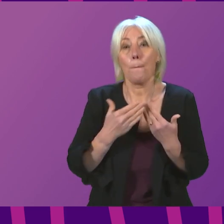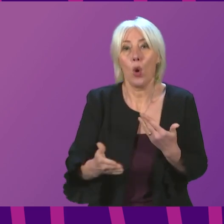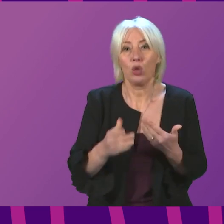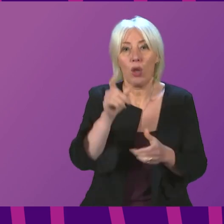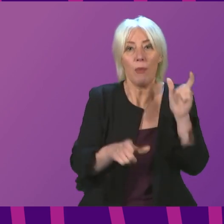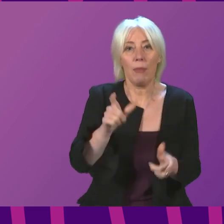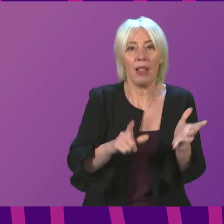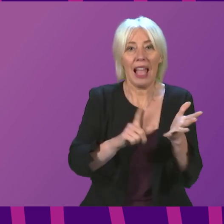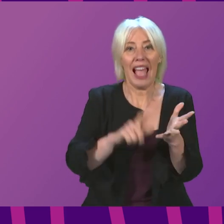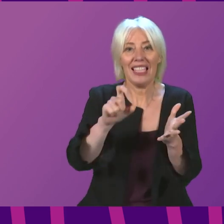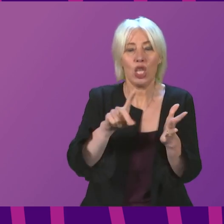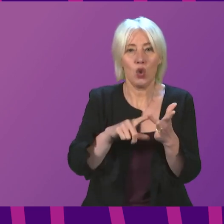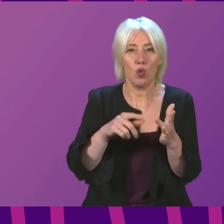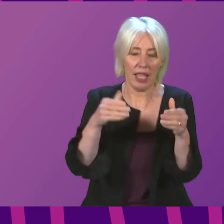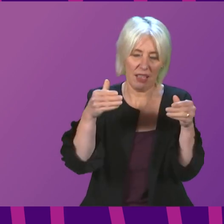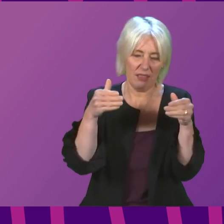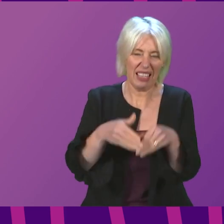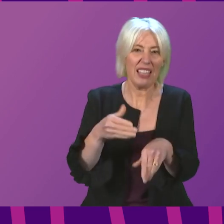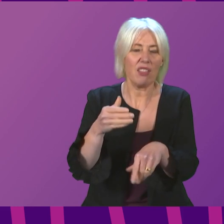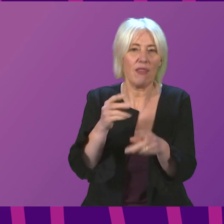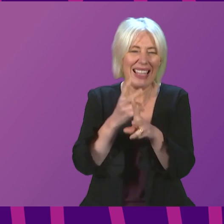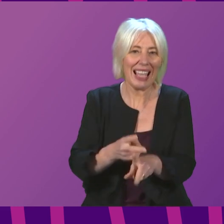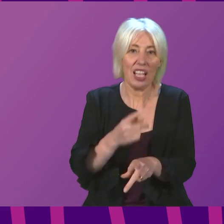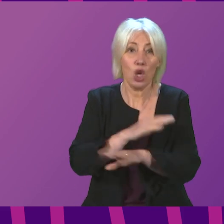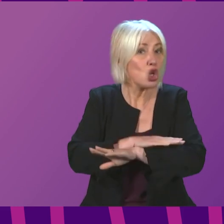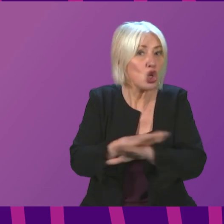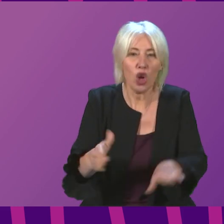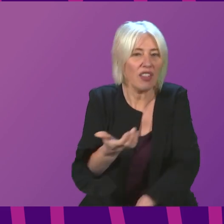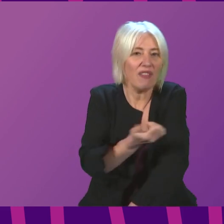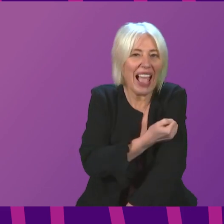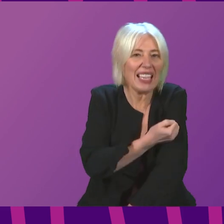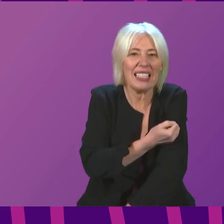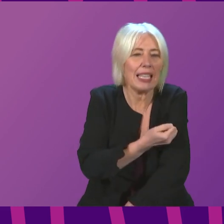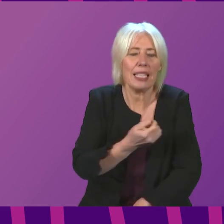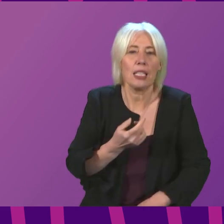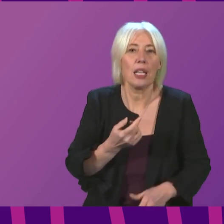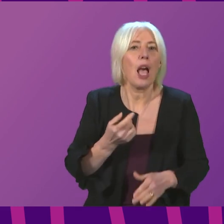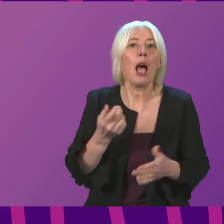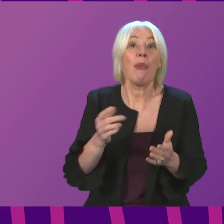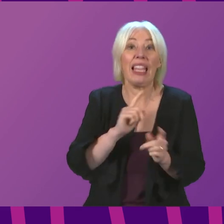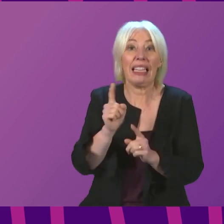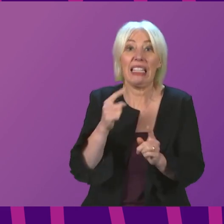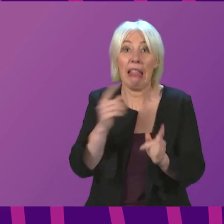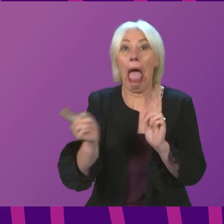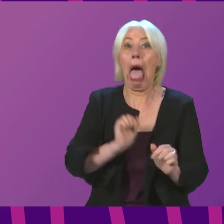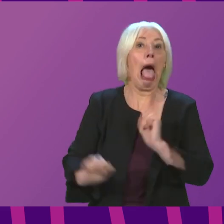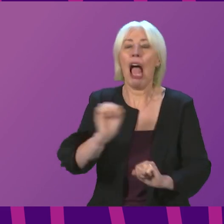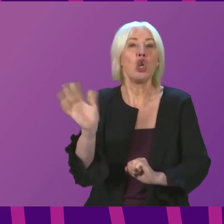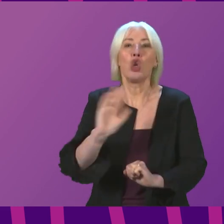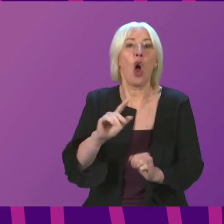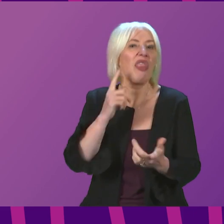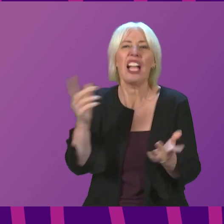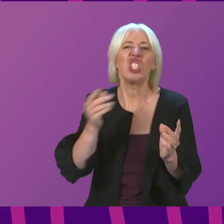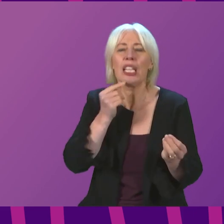and then a clarification had to be issued saying that that was just anecdotal evidence. I do not think that we